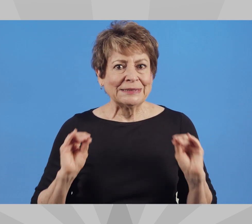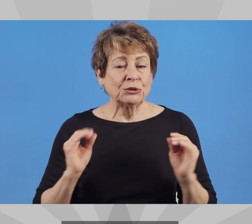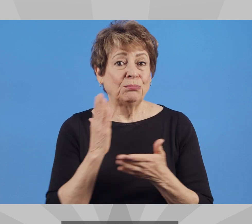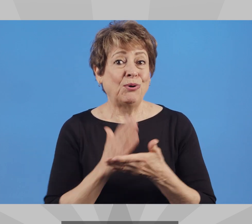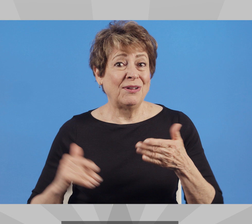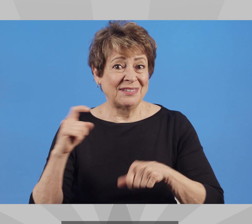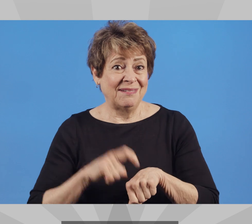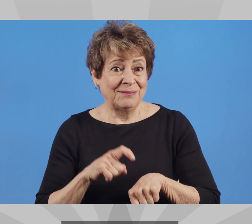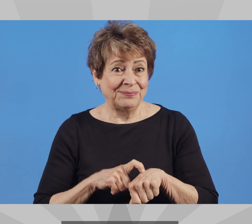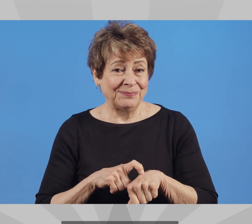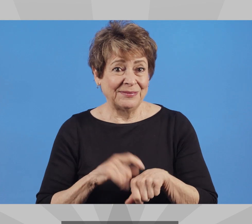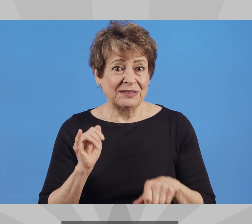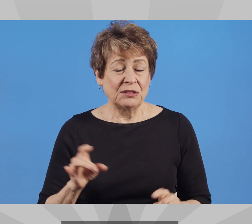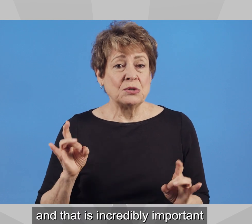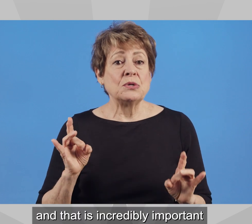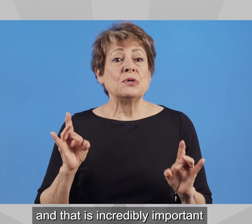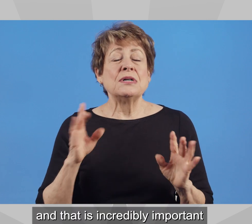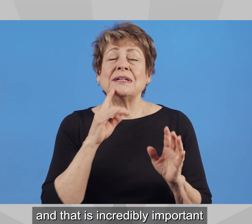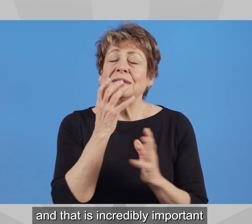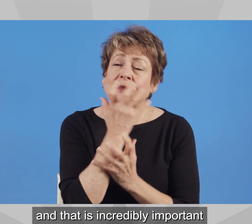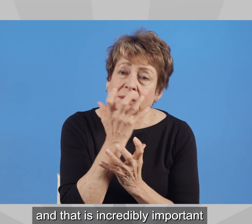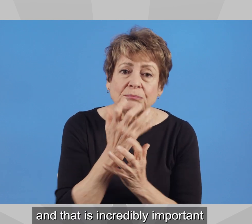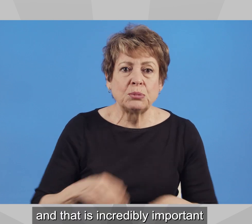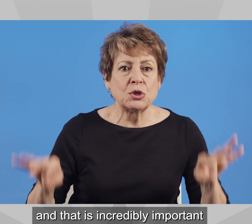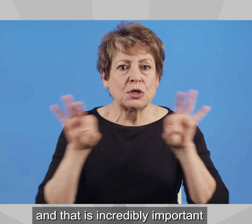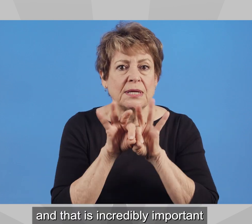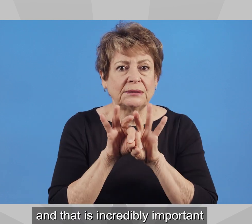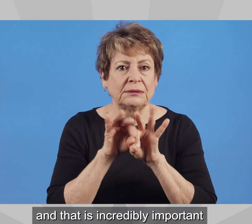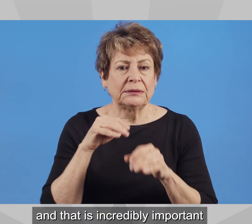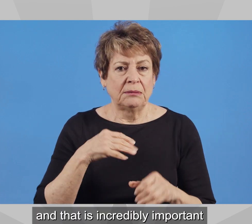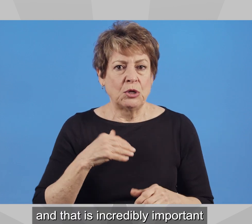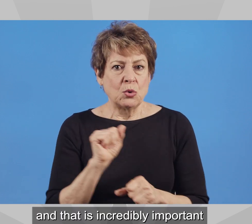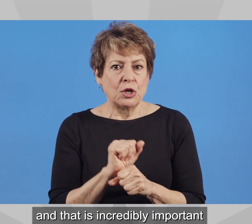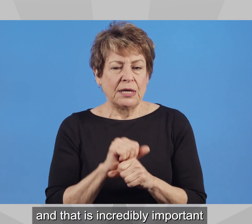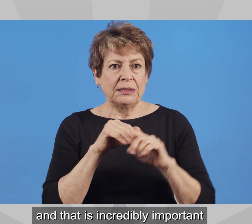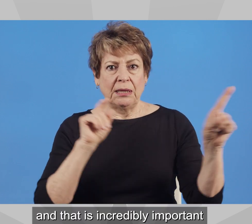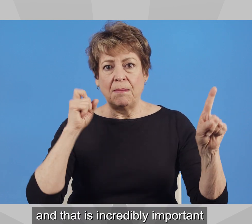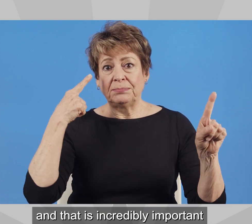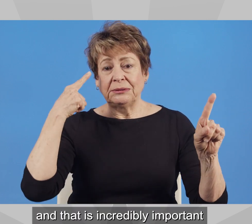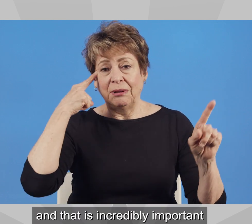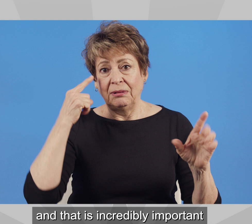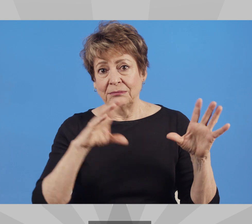I still teach part-time, and that is incredibly important to my work at the Capitol.